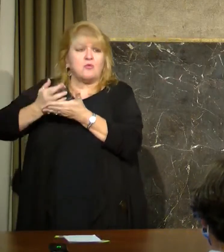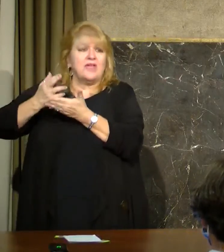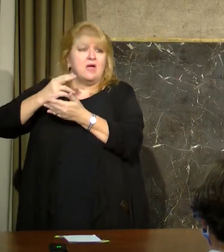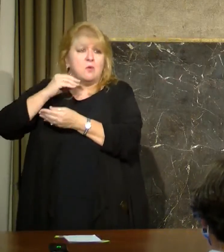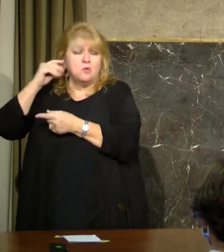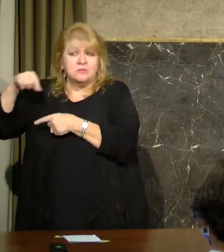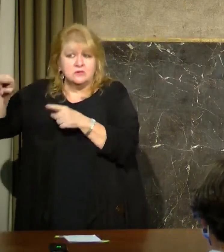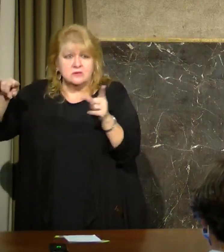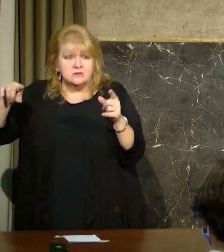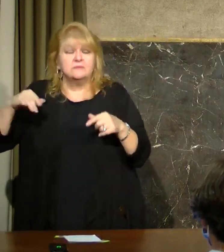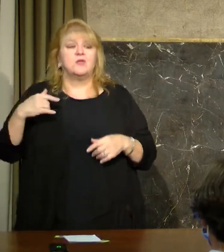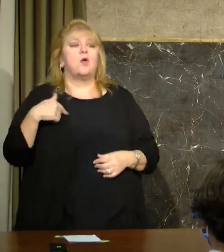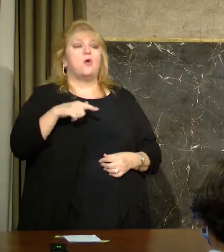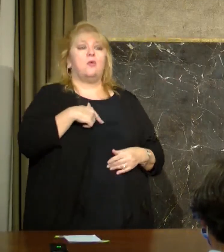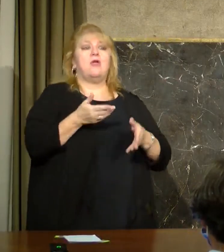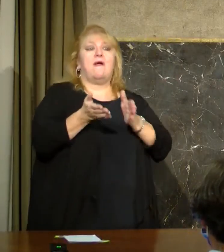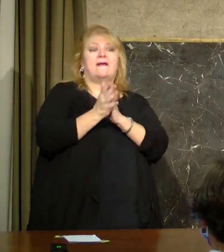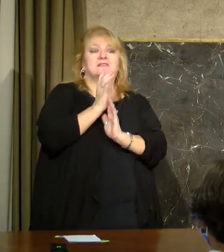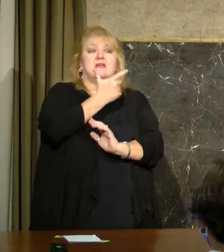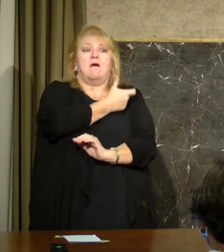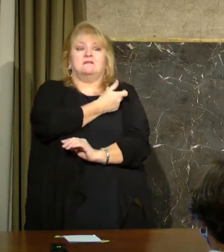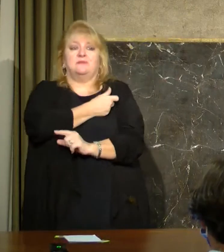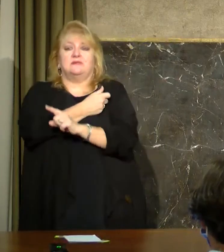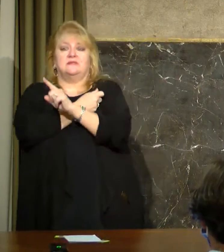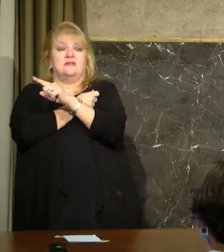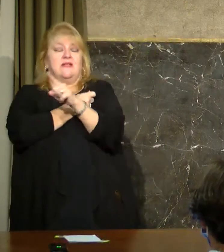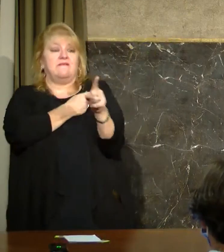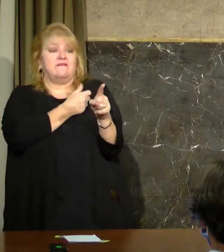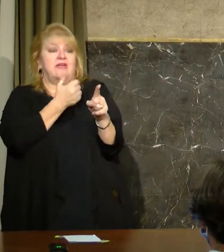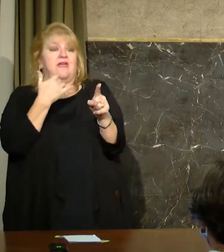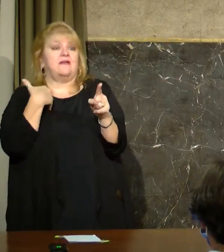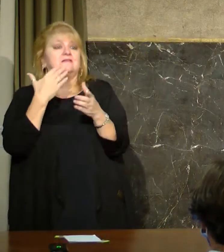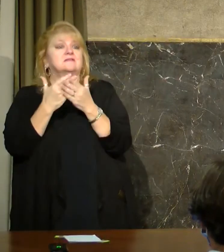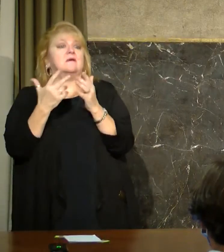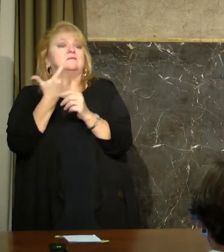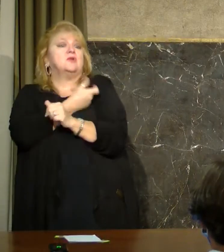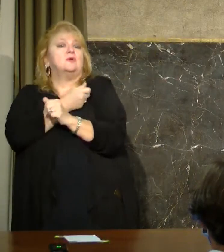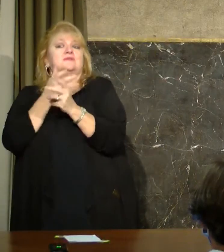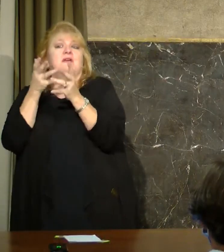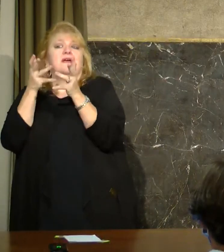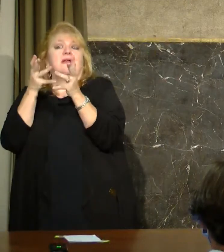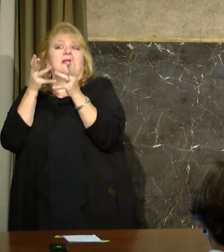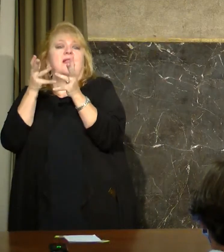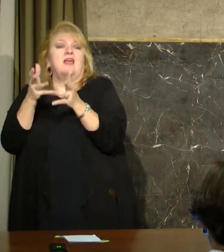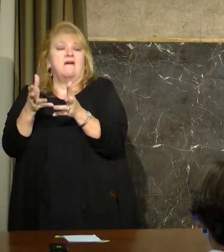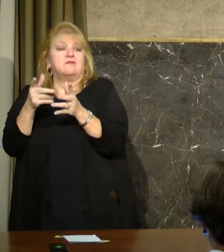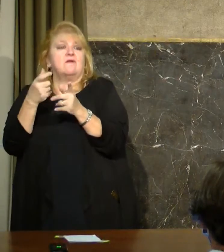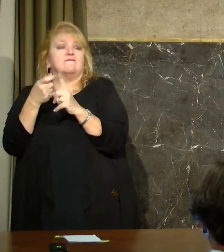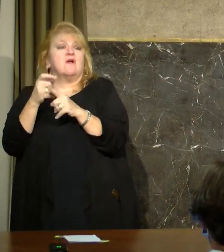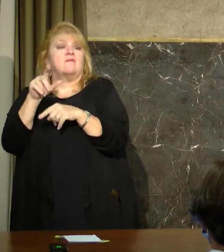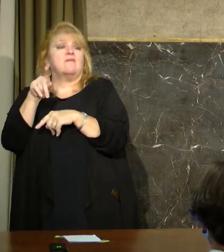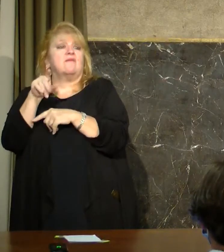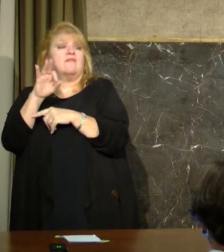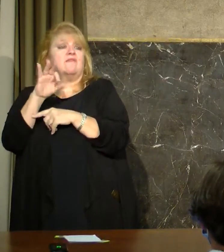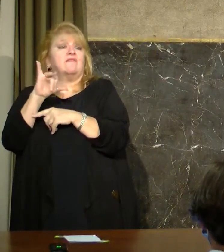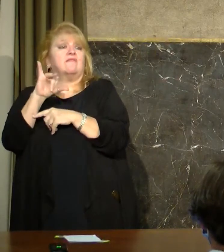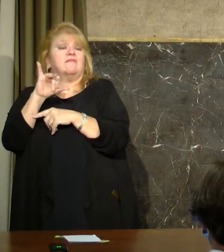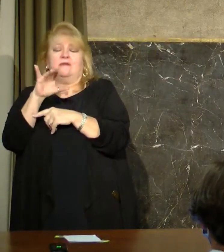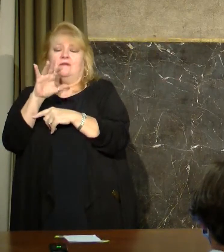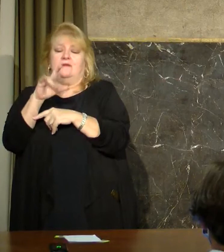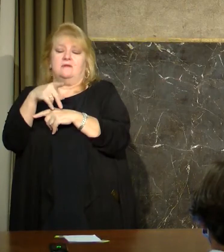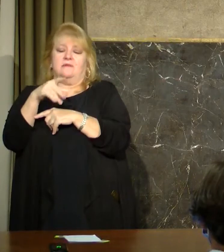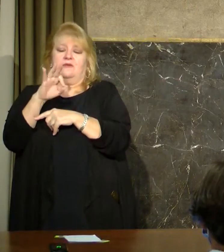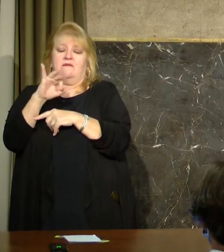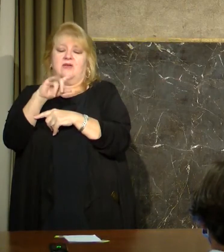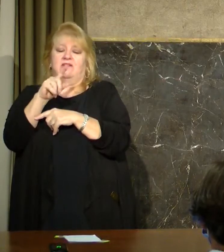hospitals to do as they had some doses left over of the Pfizer after they put it out to their staff was to start and then make it